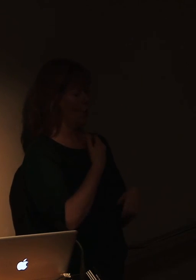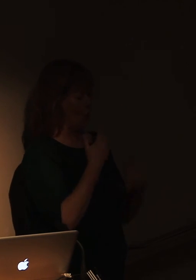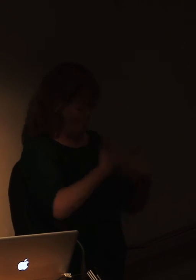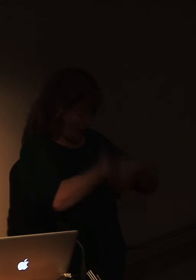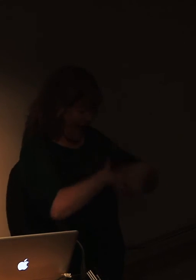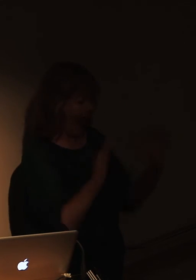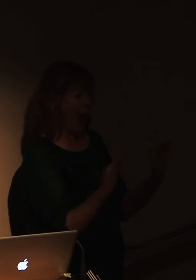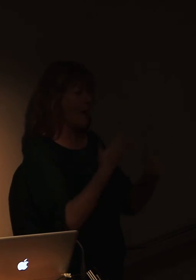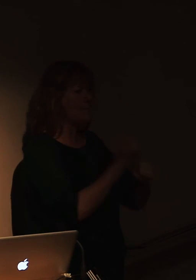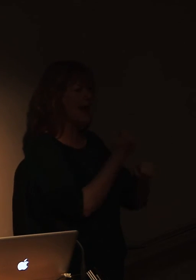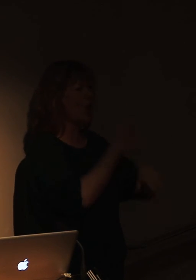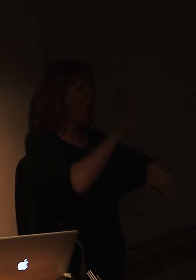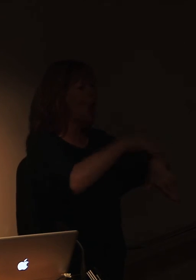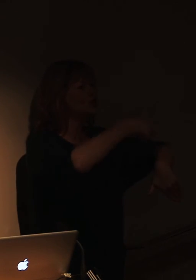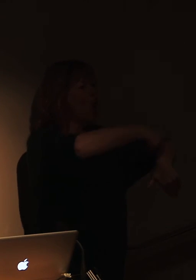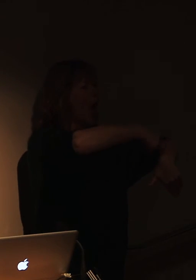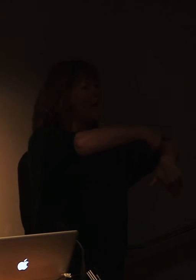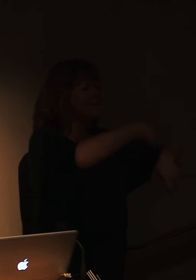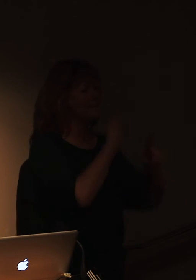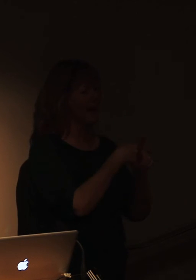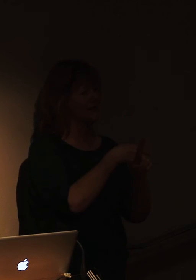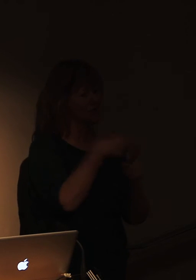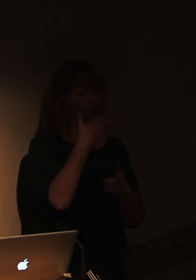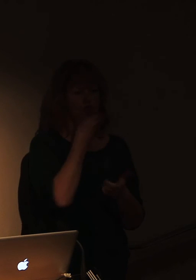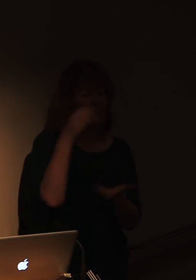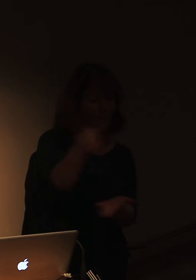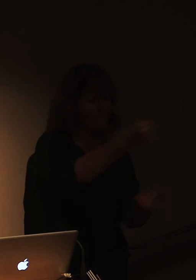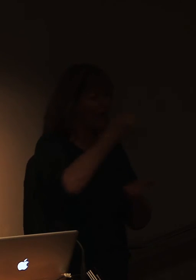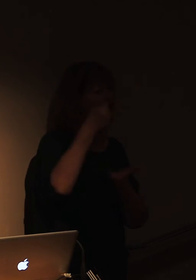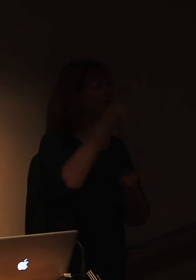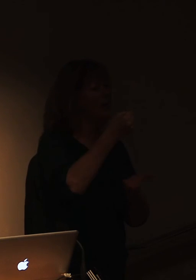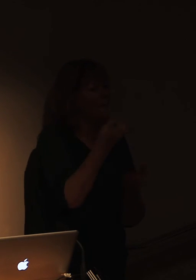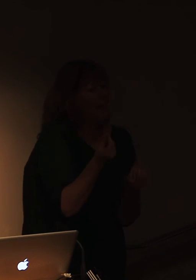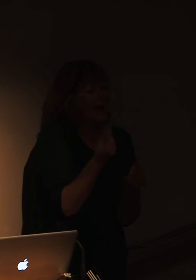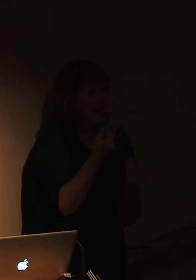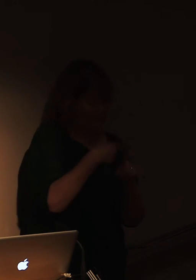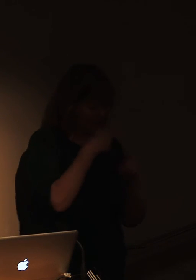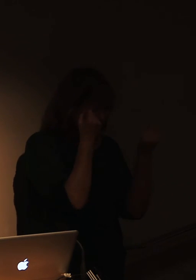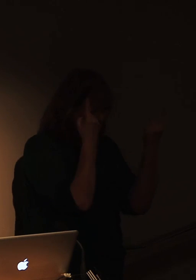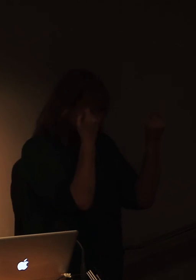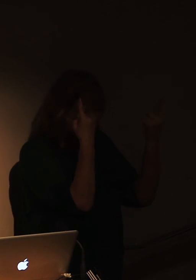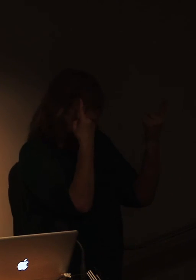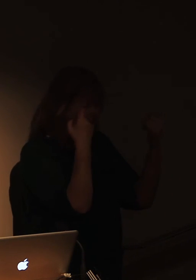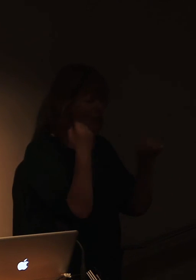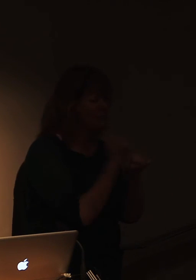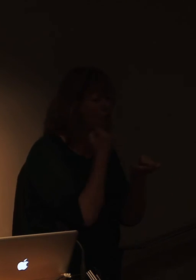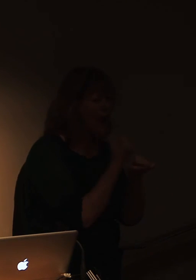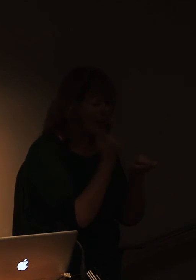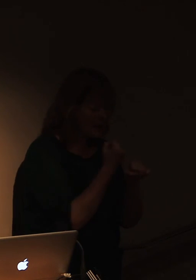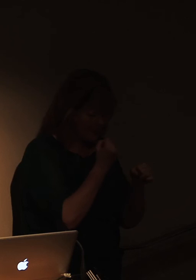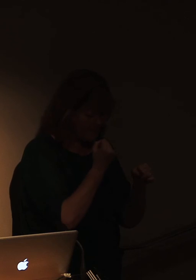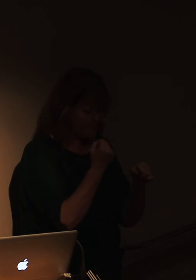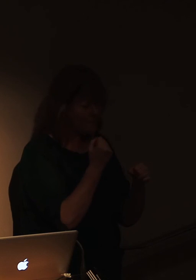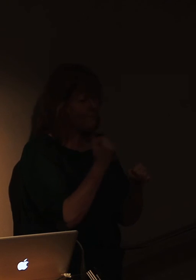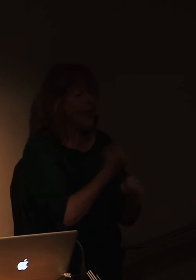You have to be able to make it on budget. And you have to have a real understanding of what it is that you're doing in terms of what the product is that you're making. So I worked